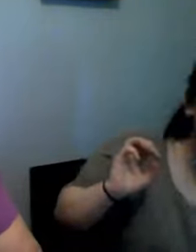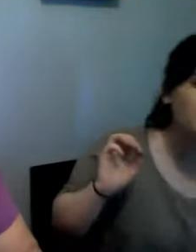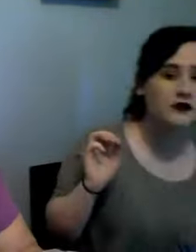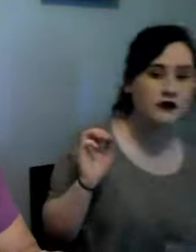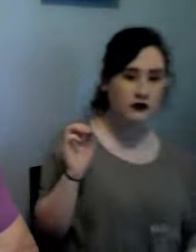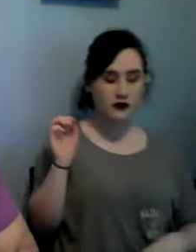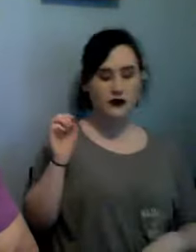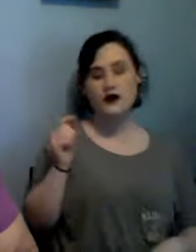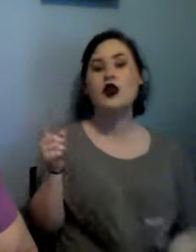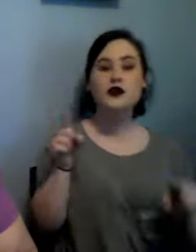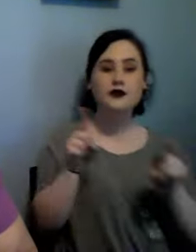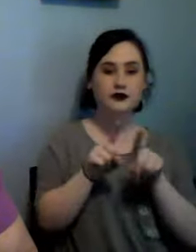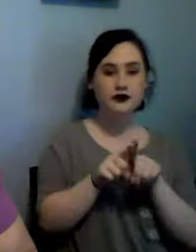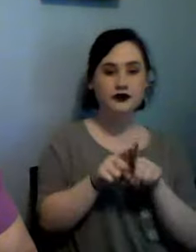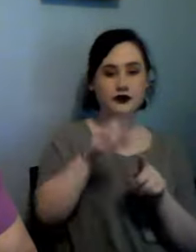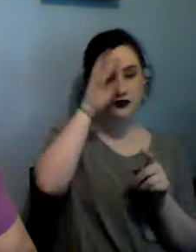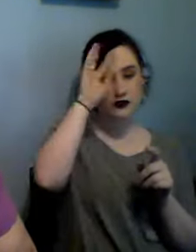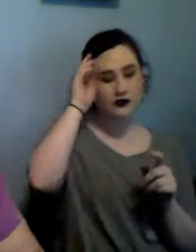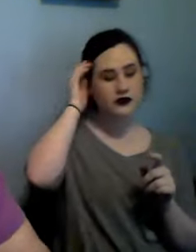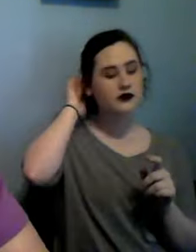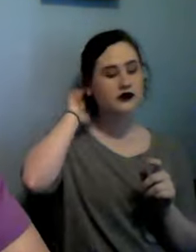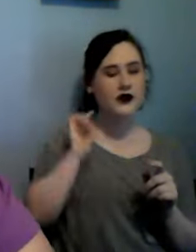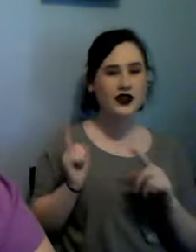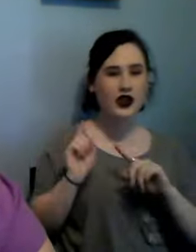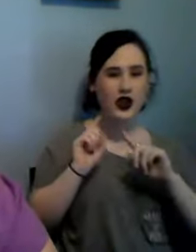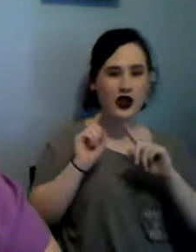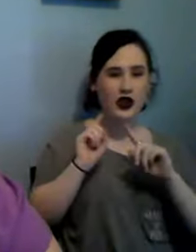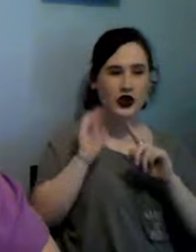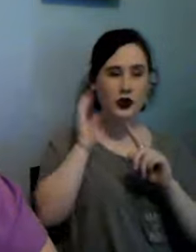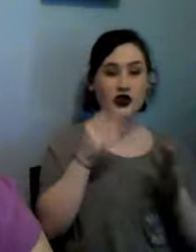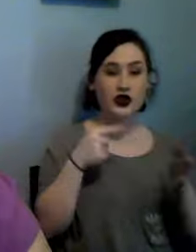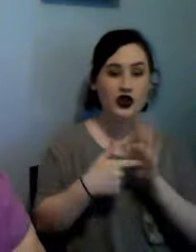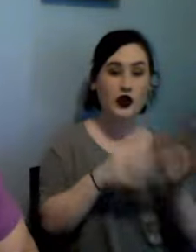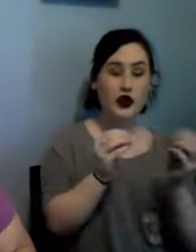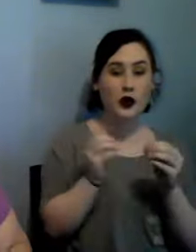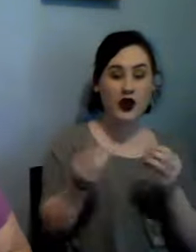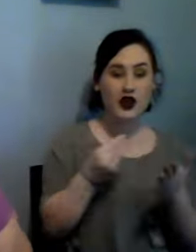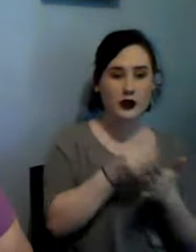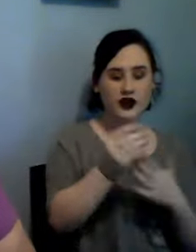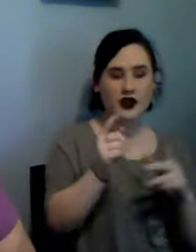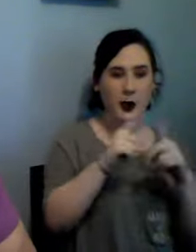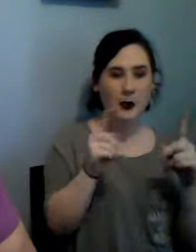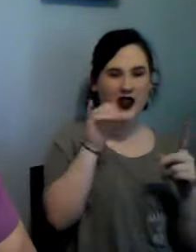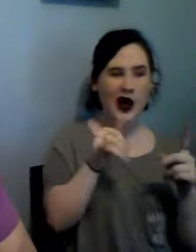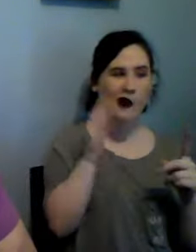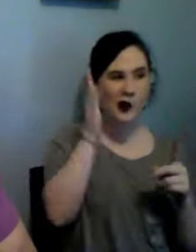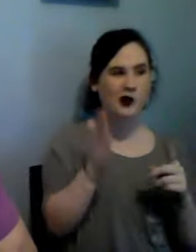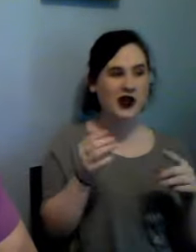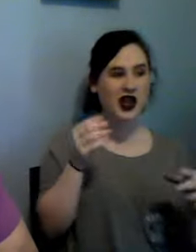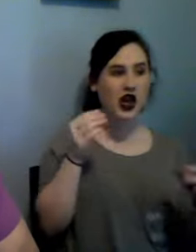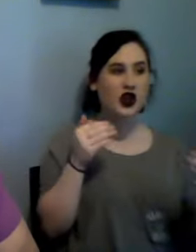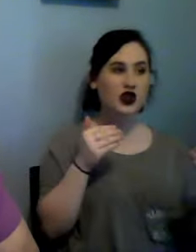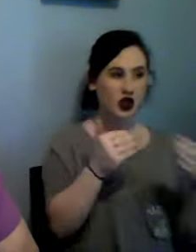I also I'm going to show you some more that I purchased but that's going to be towards the end of the video